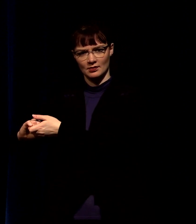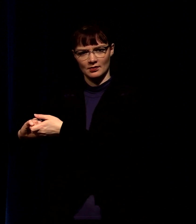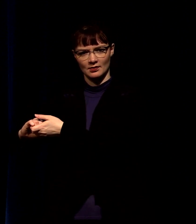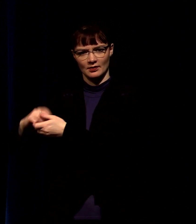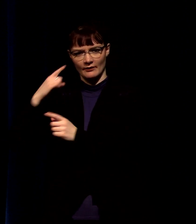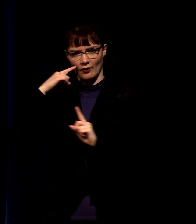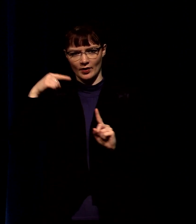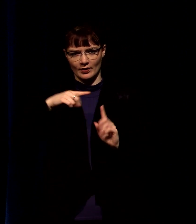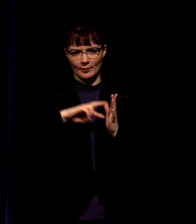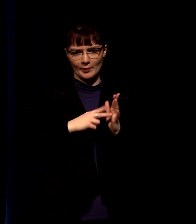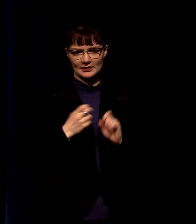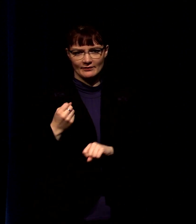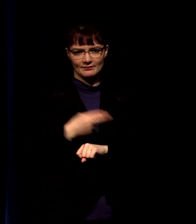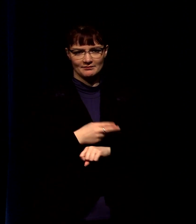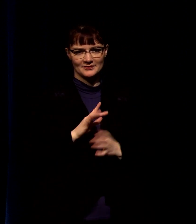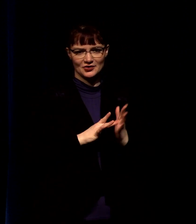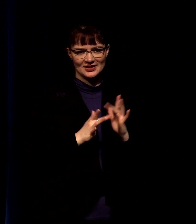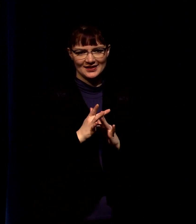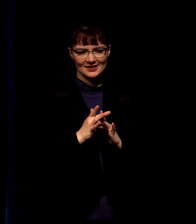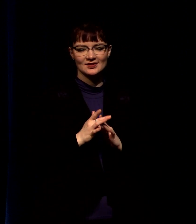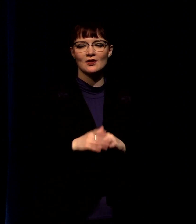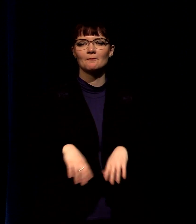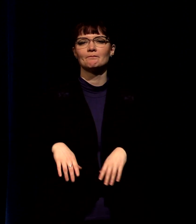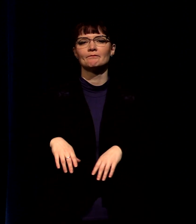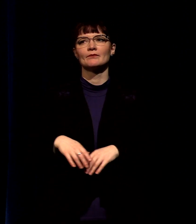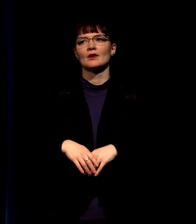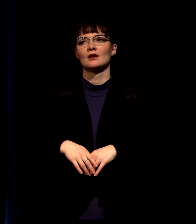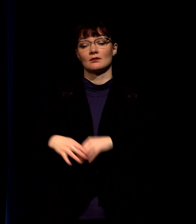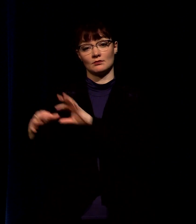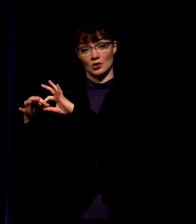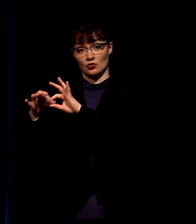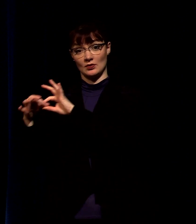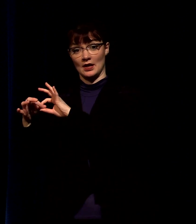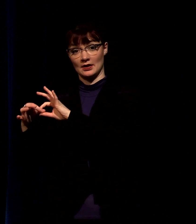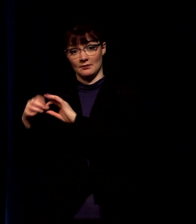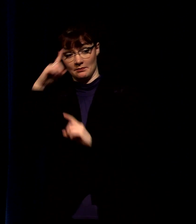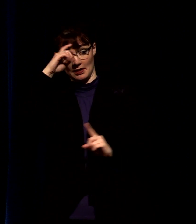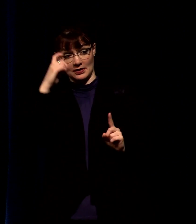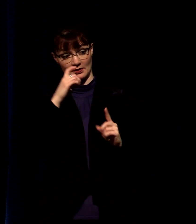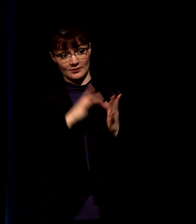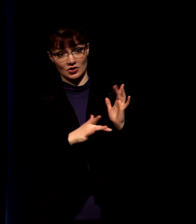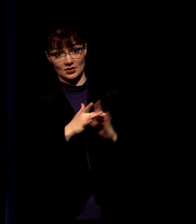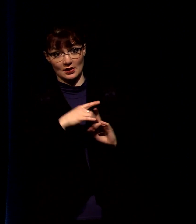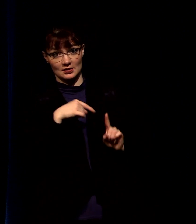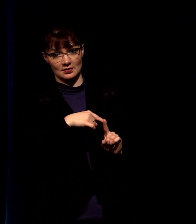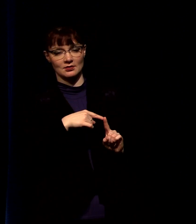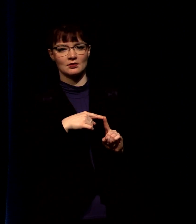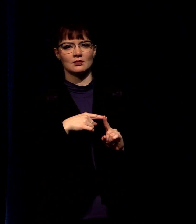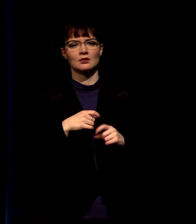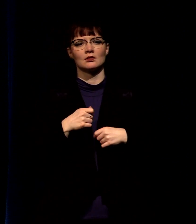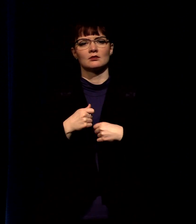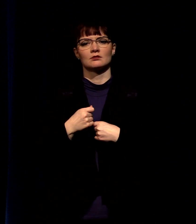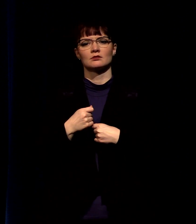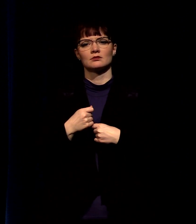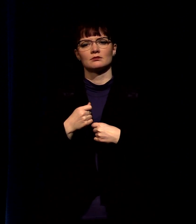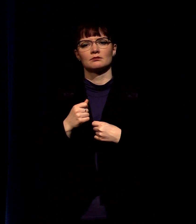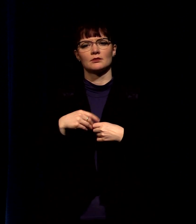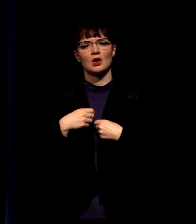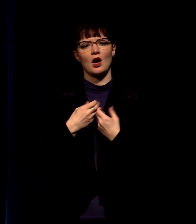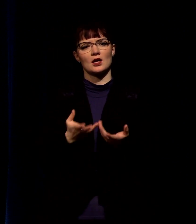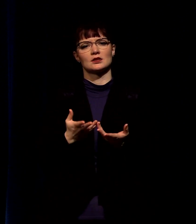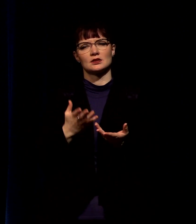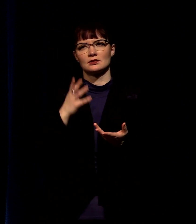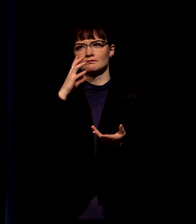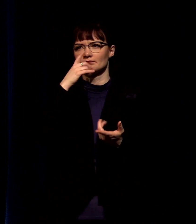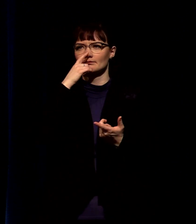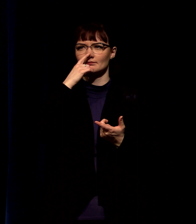a lesson here for us you see the power of being united in jesus brings unusual bonds for us or